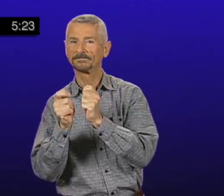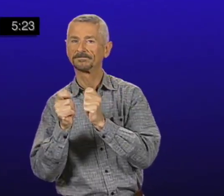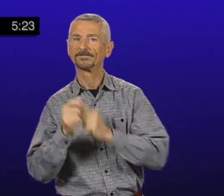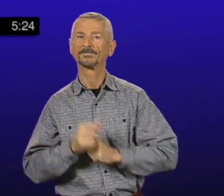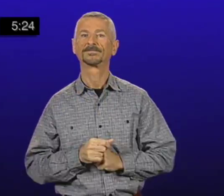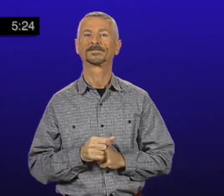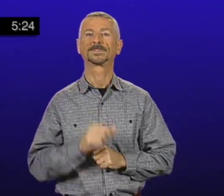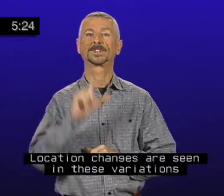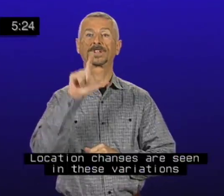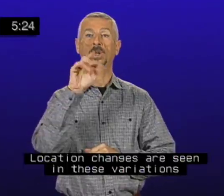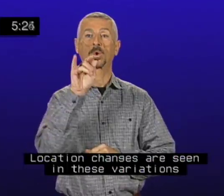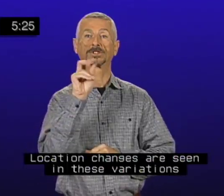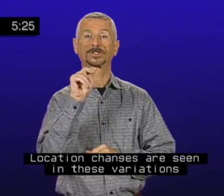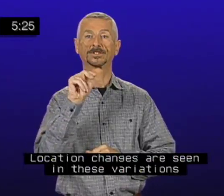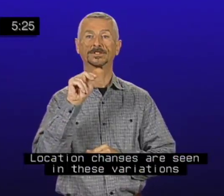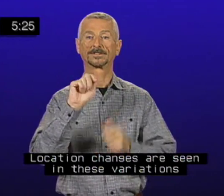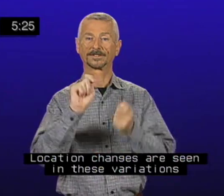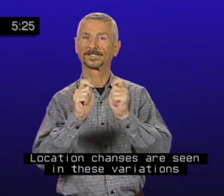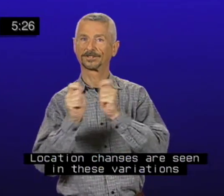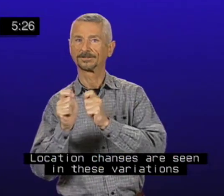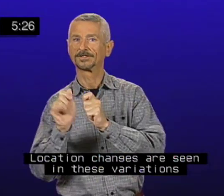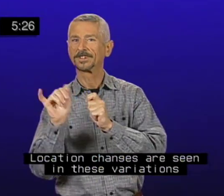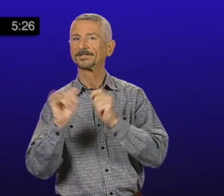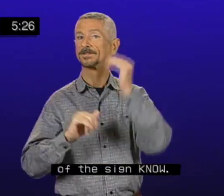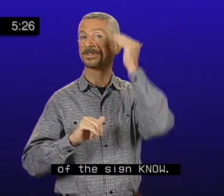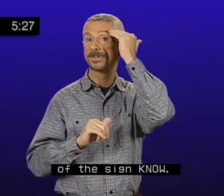Location changes are seen in these variations of the sign NO.